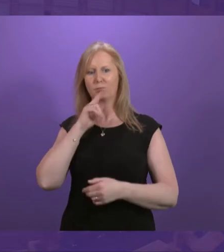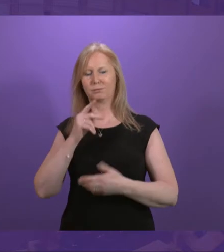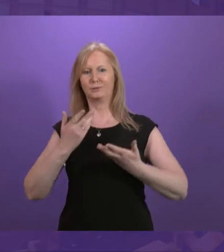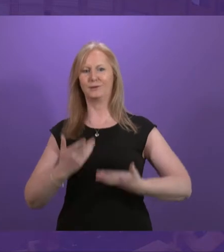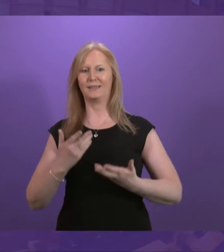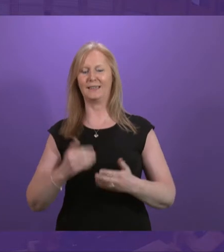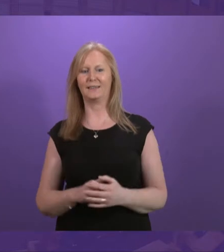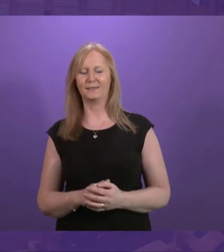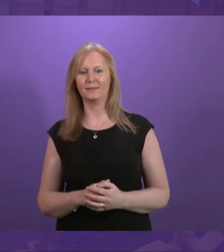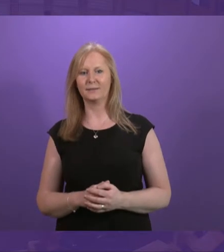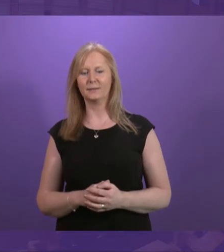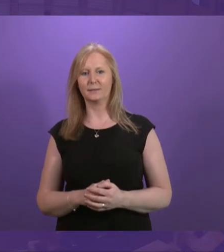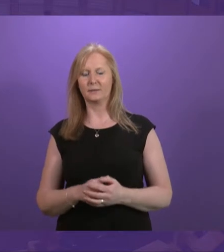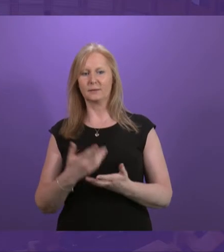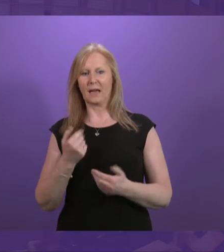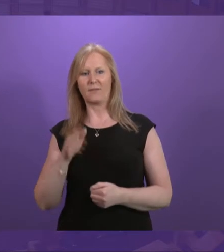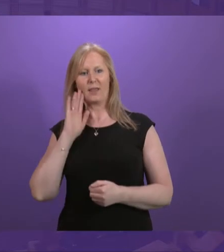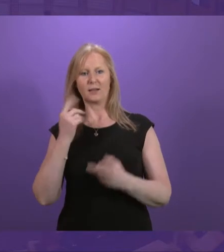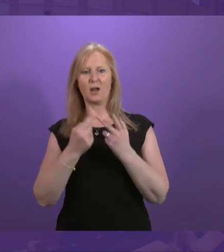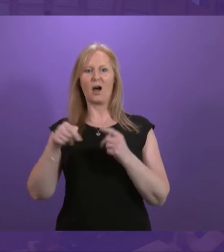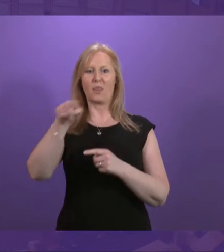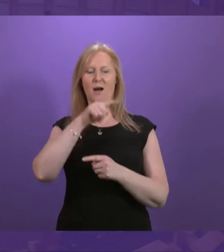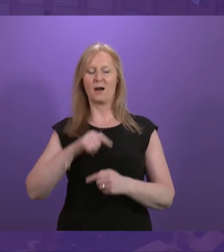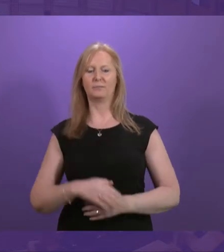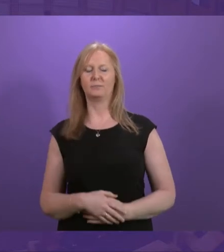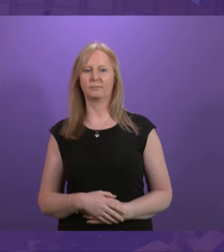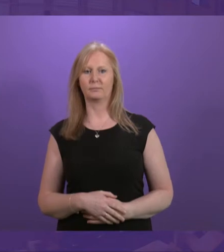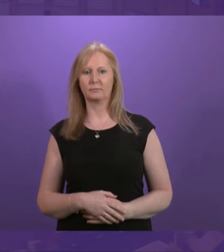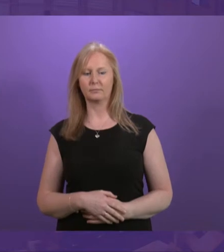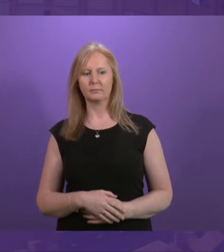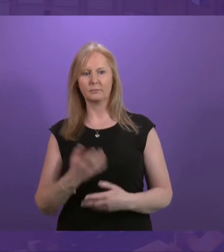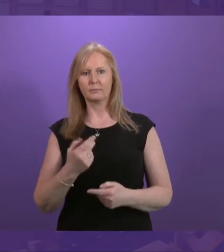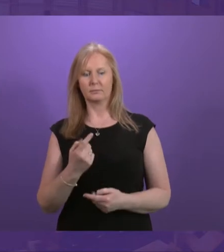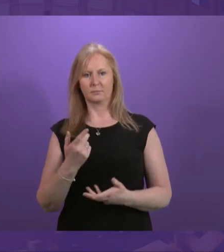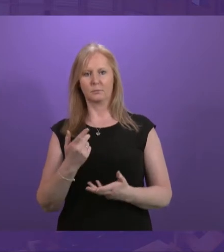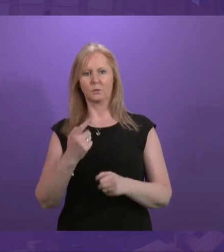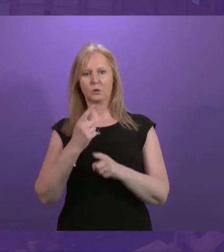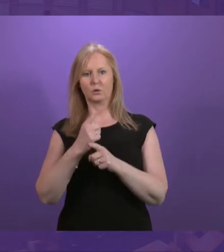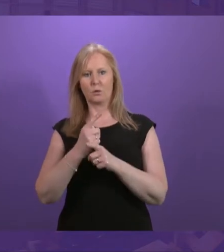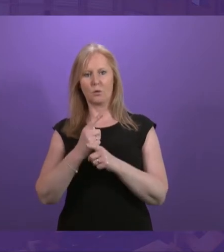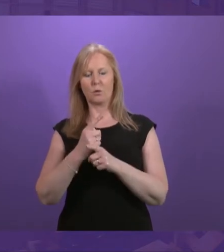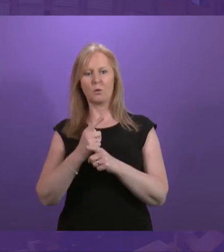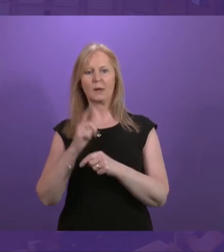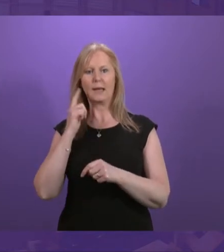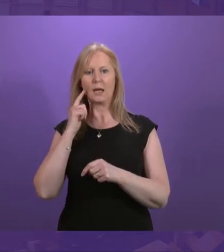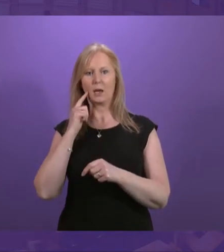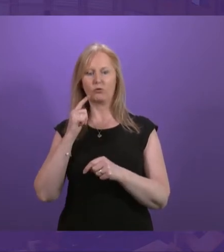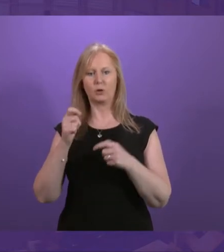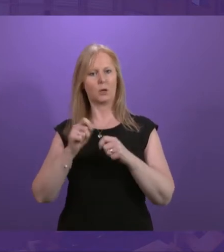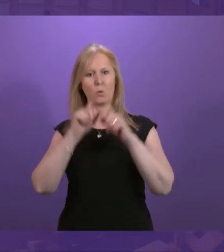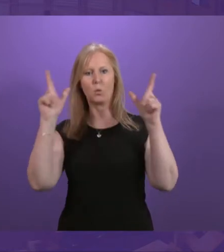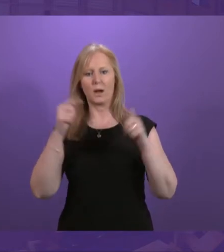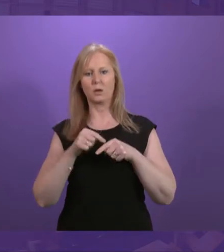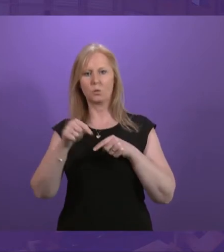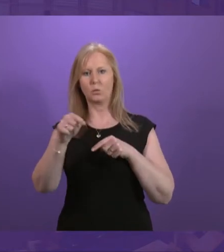I do listen to what other people say. As we have heard, the focus of Hearing Awareness Week this year is very much